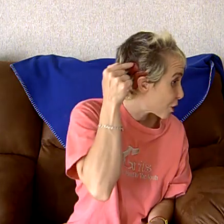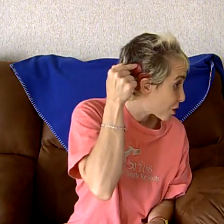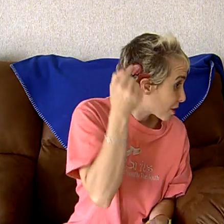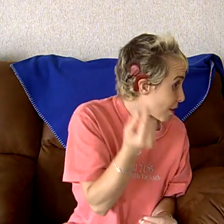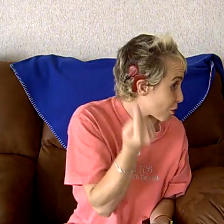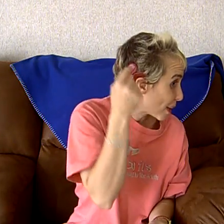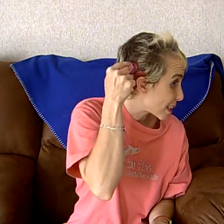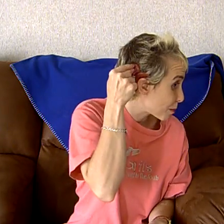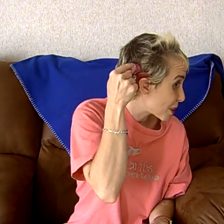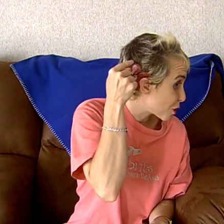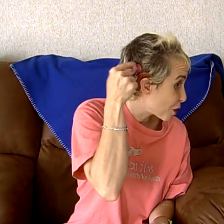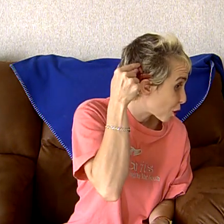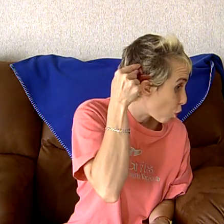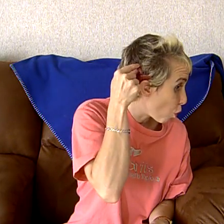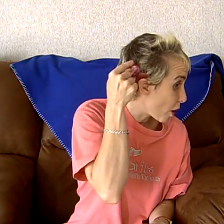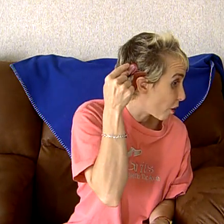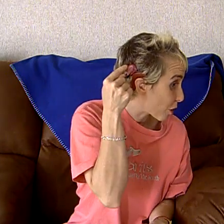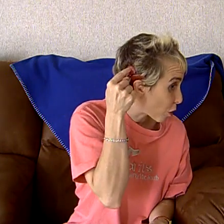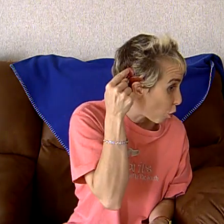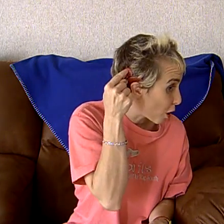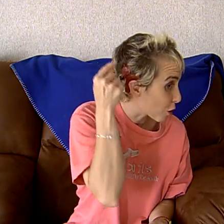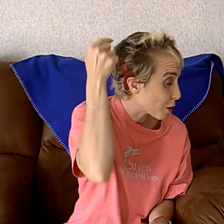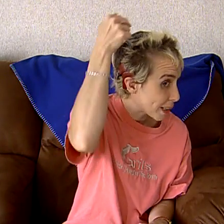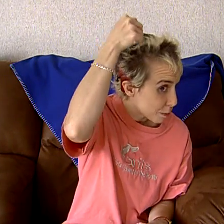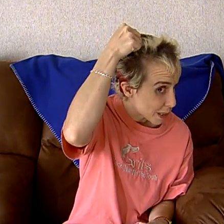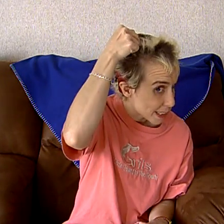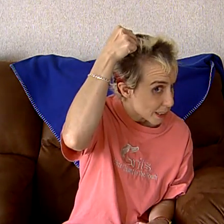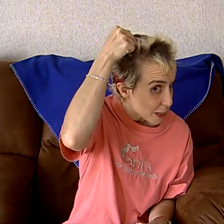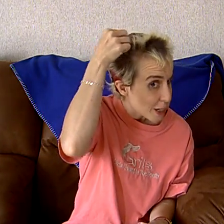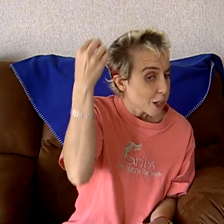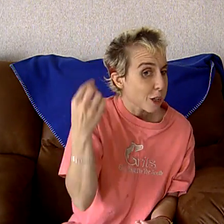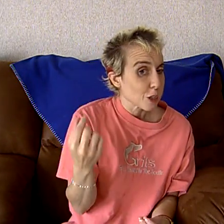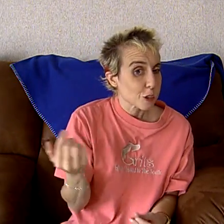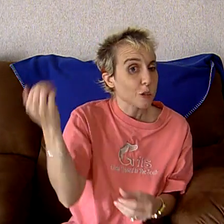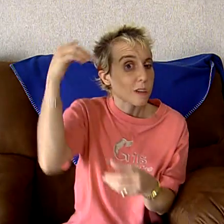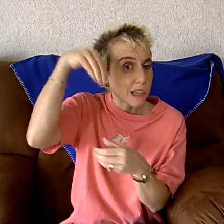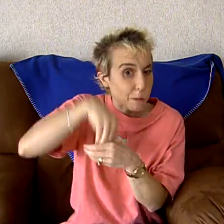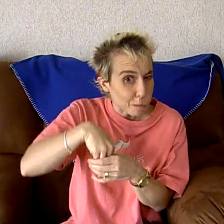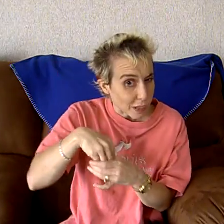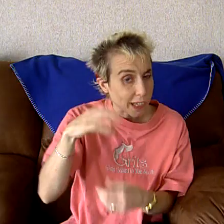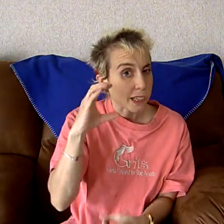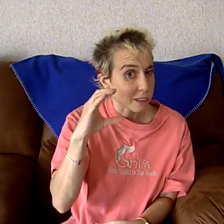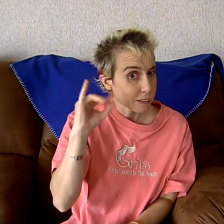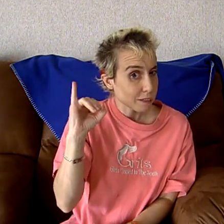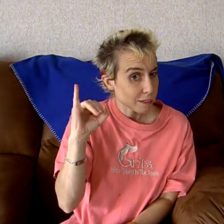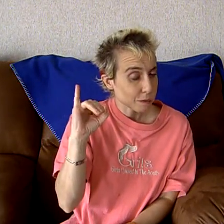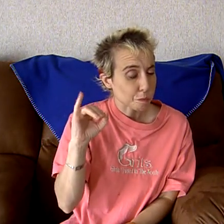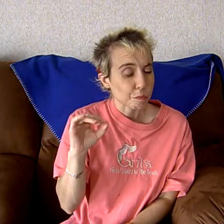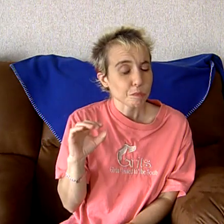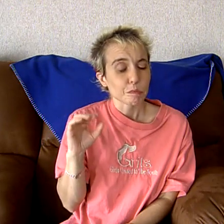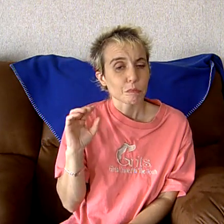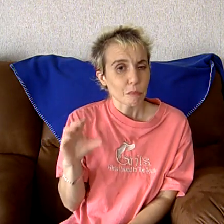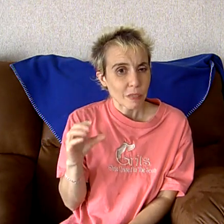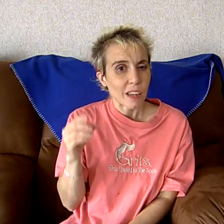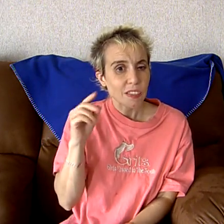transmits it to the coil. The coil transmits it to the implant, and